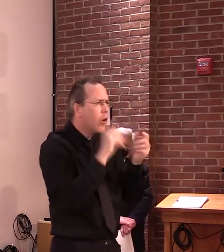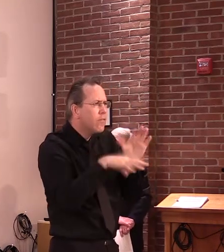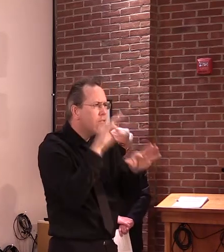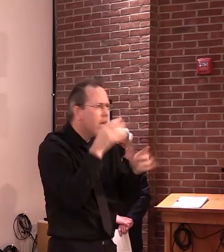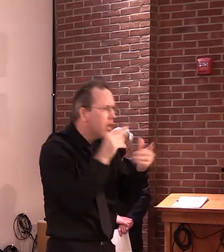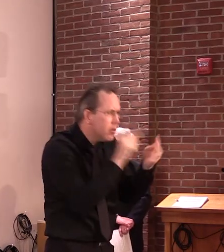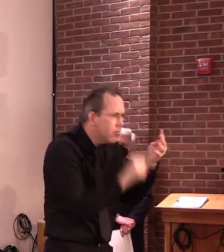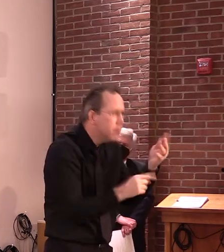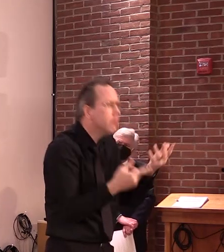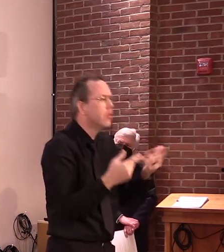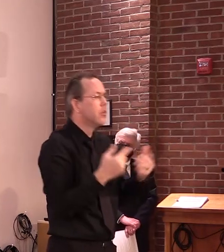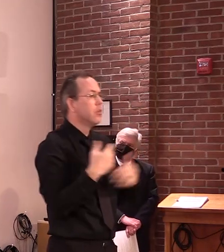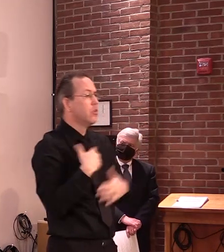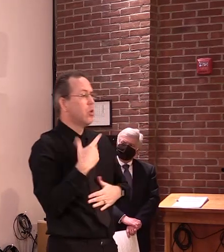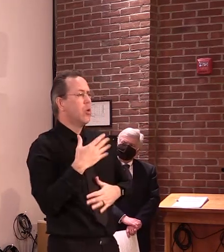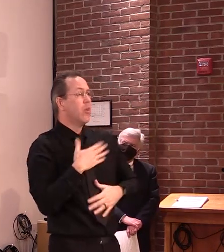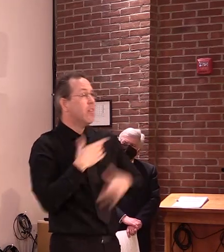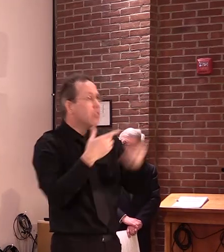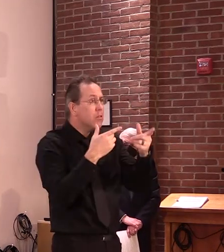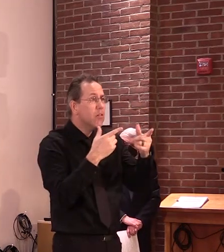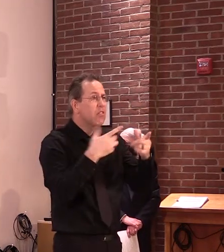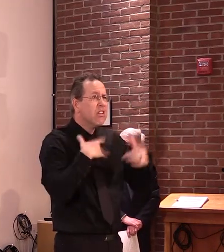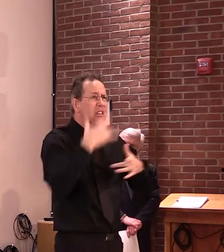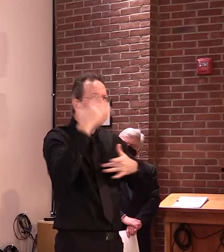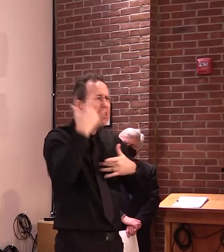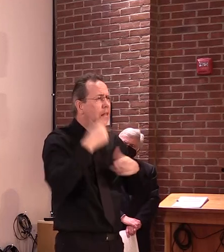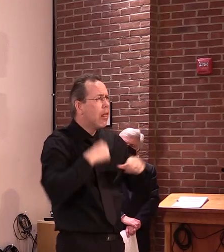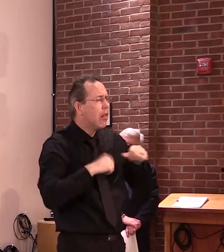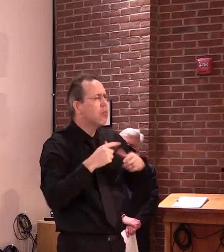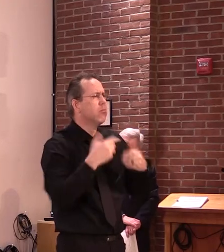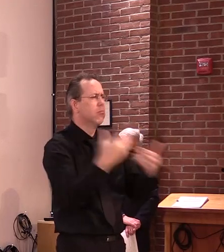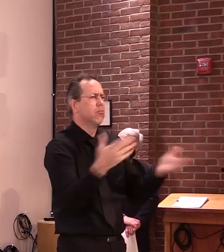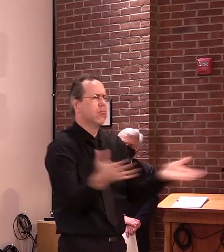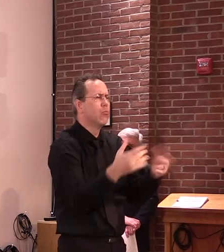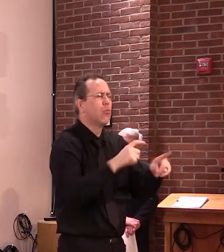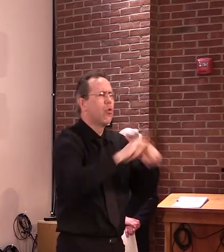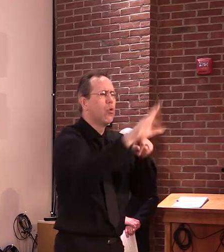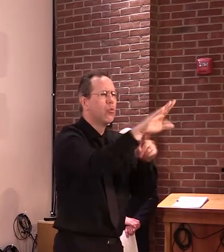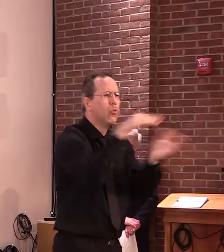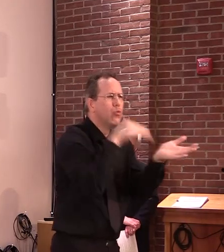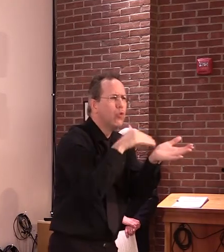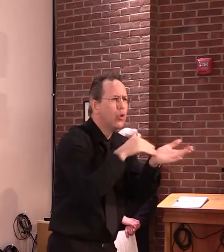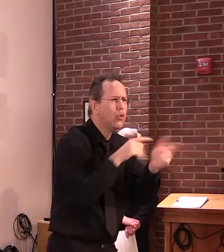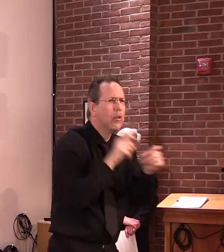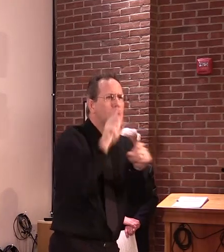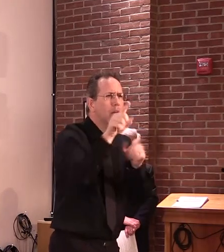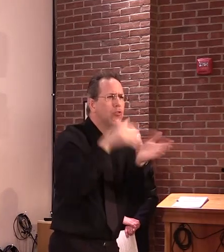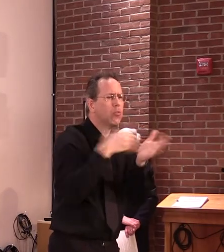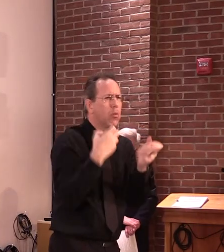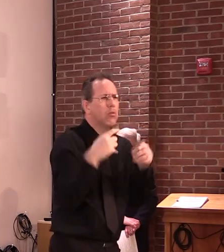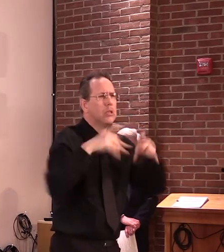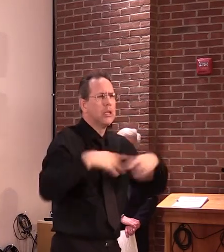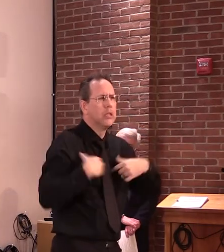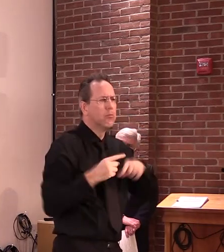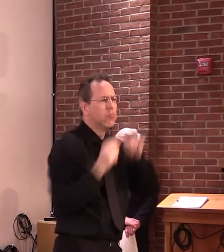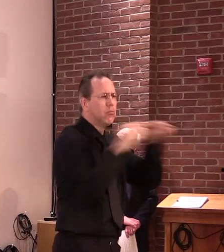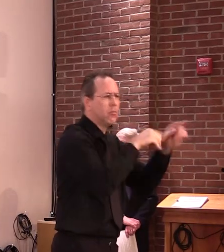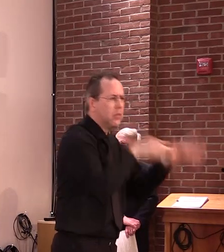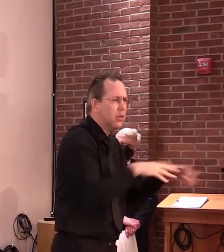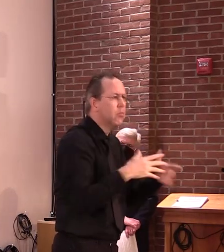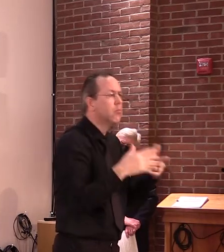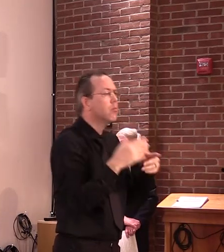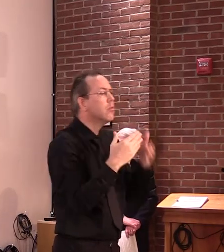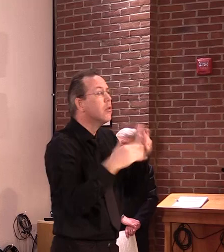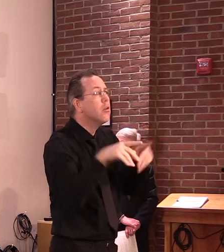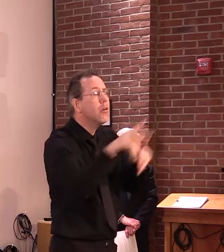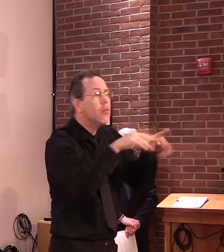to call their health care provider for a referral to testing. And we are urging health care providers to refer their patients, including